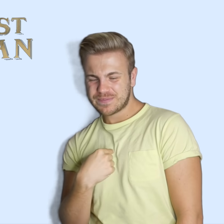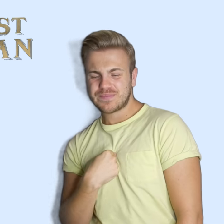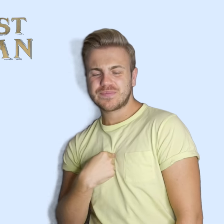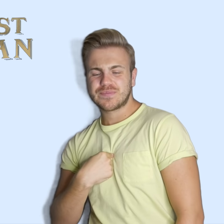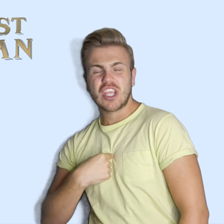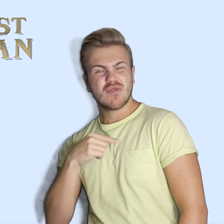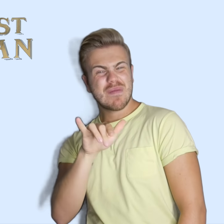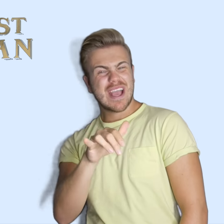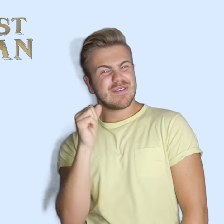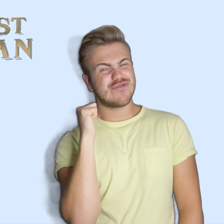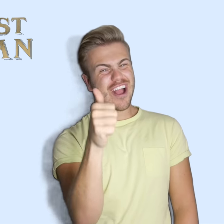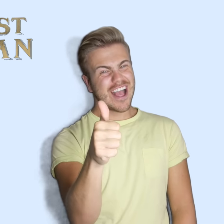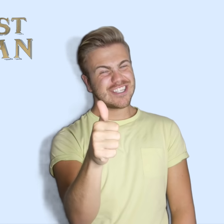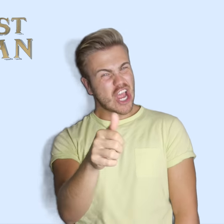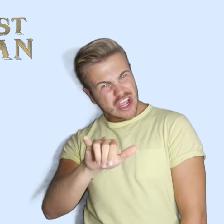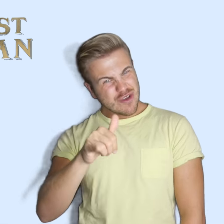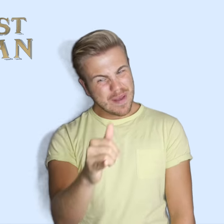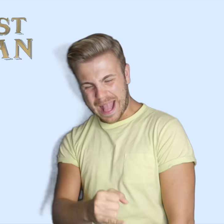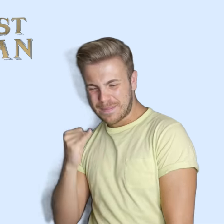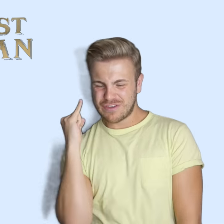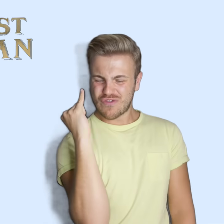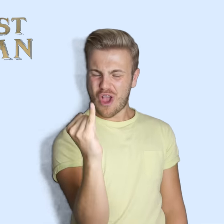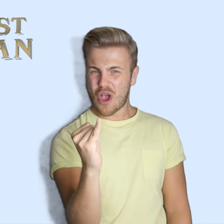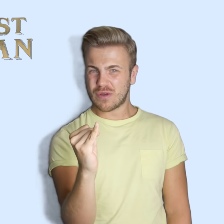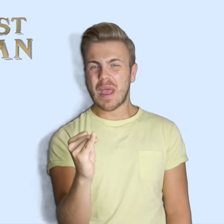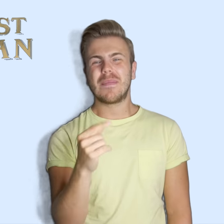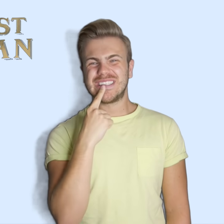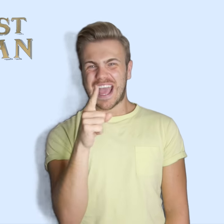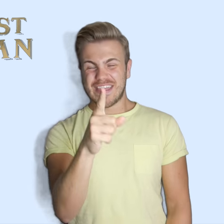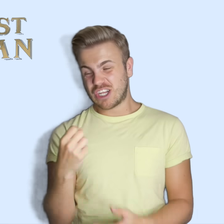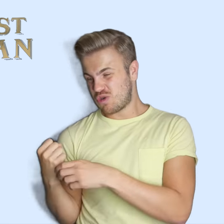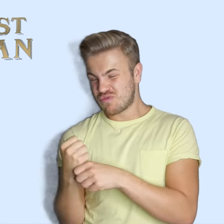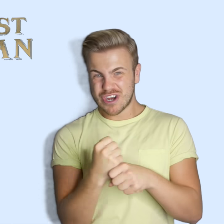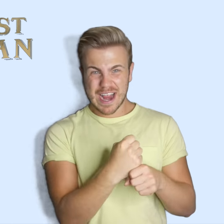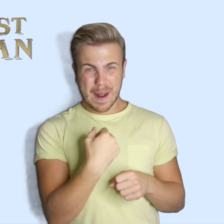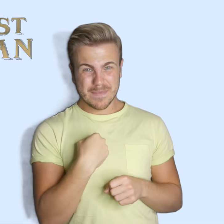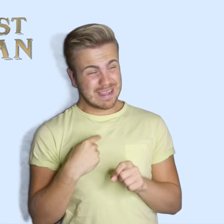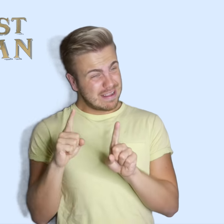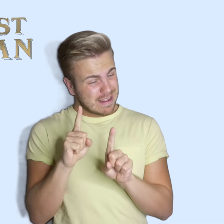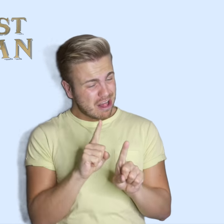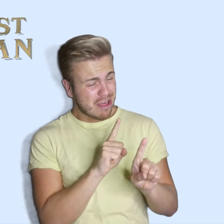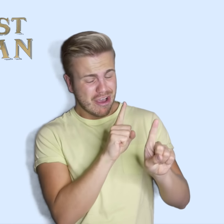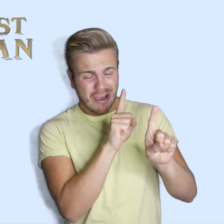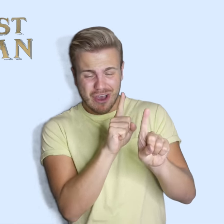You may be right, you may be wrong But say that you'll bring me along